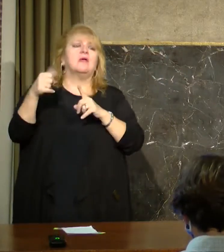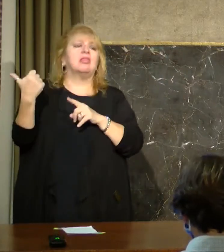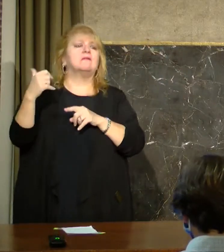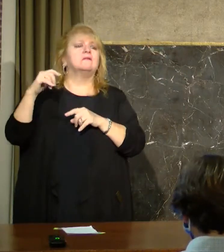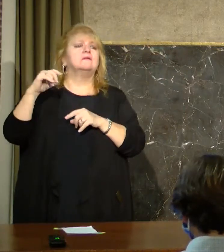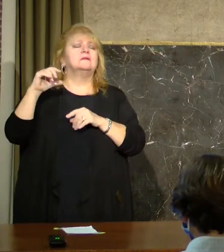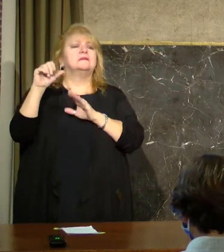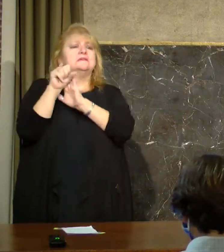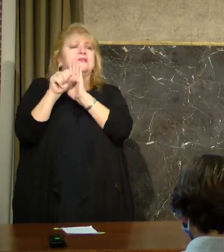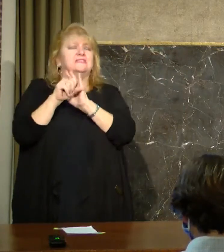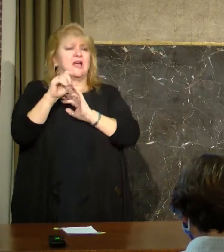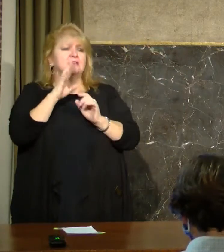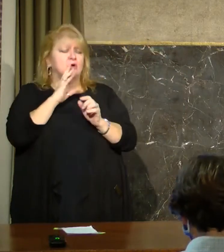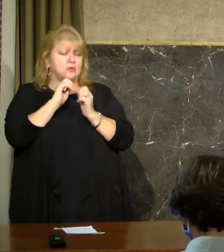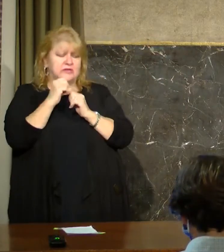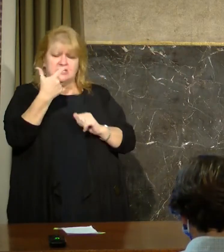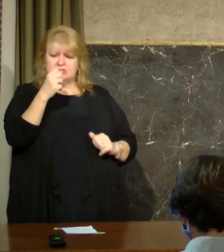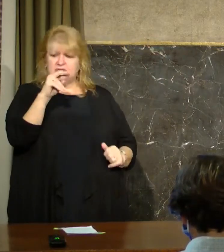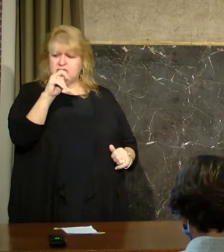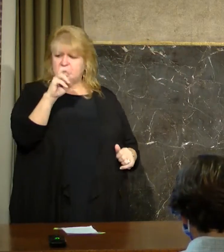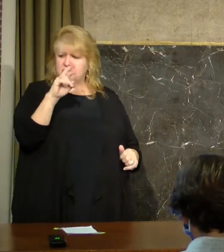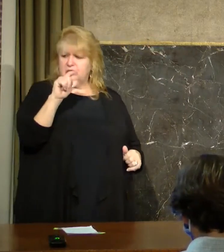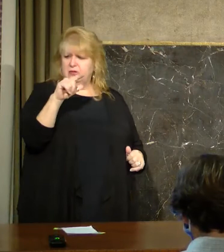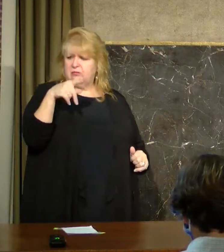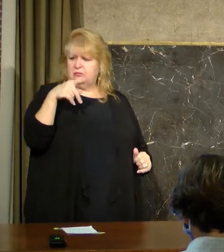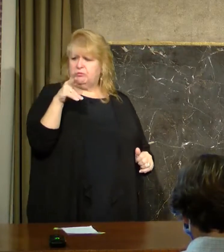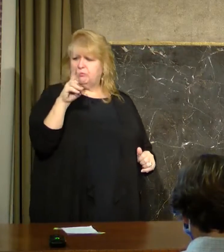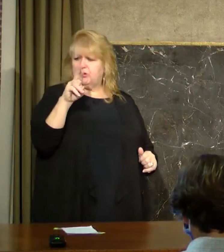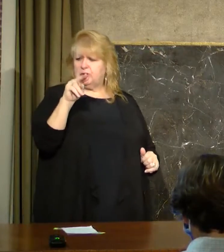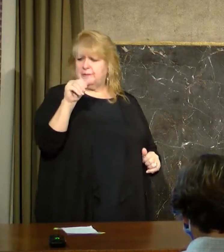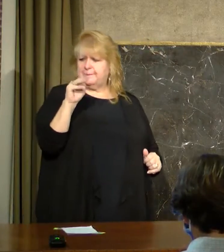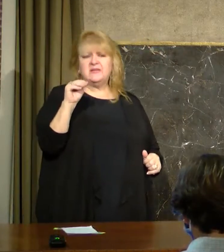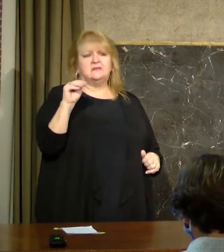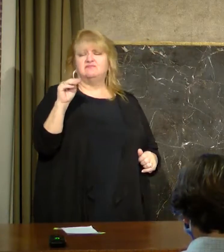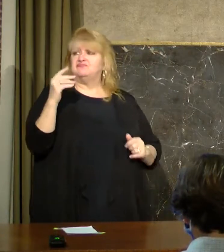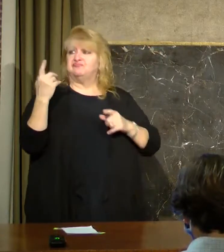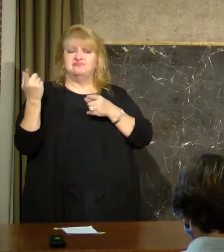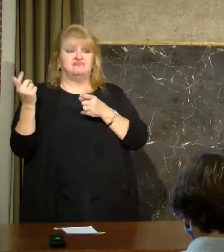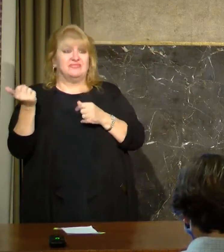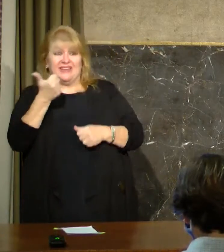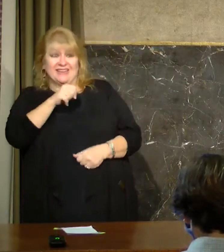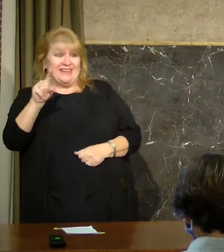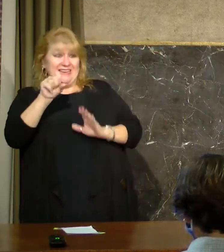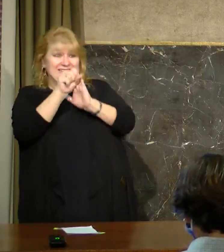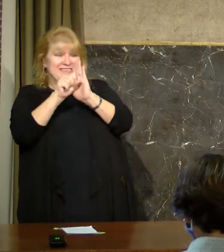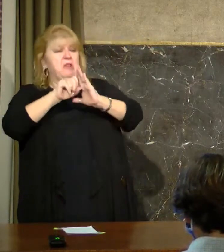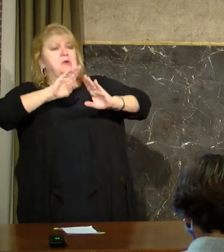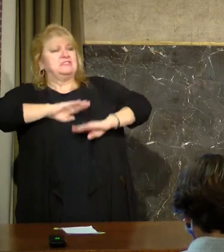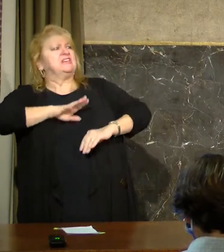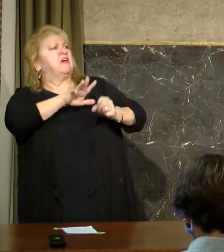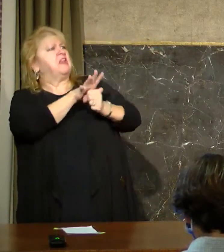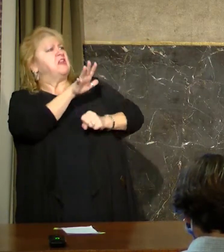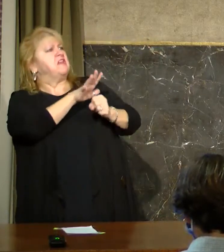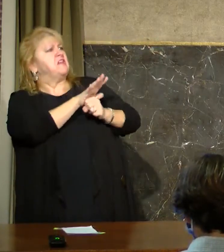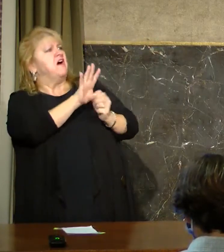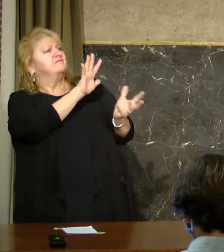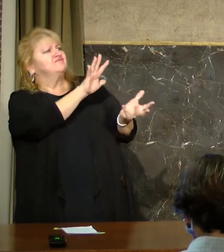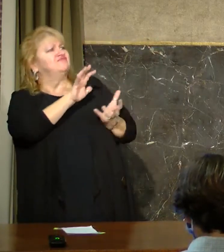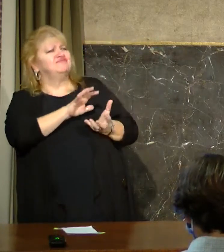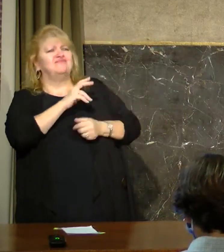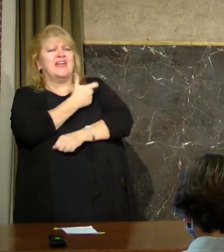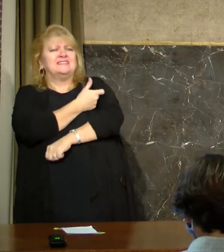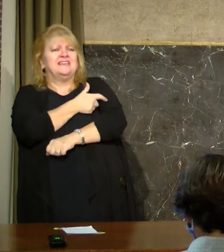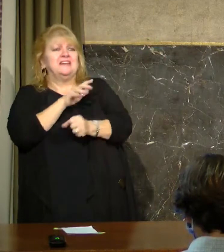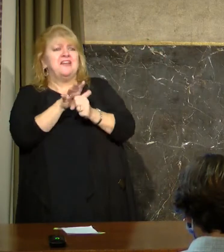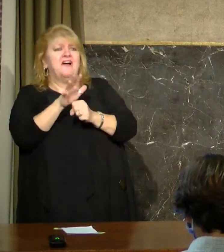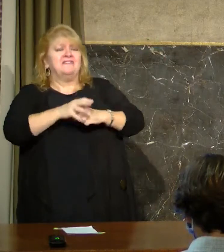just yesterday about this as well. I mean, nobody is satisfied. This is just starting. It is a tremendously